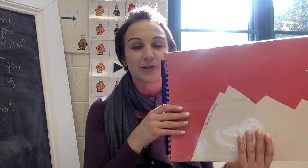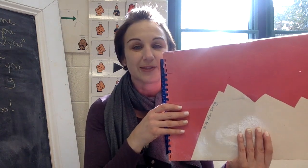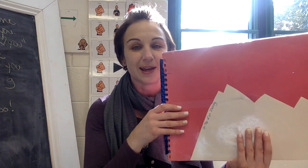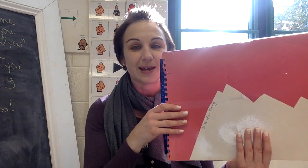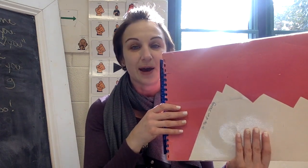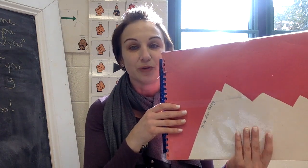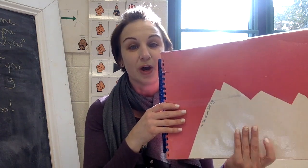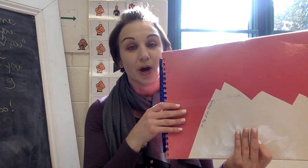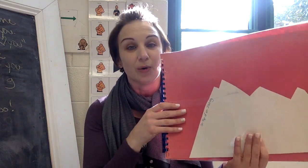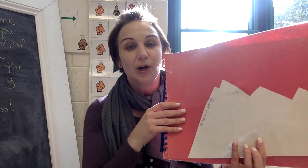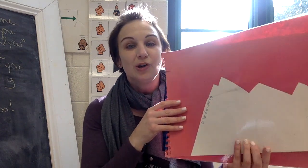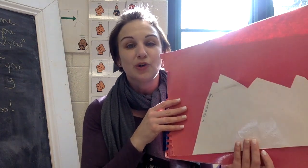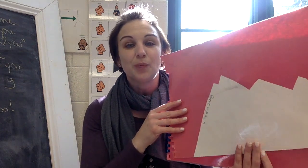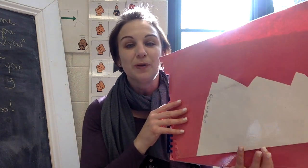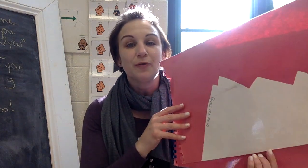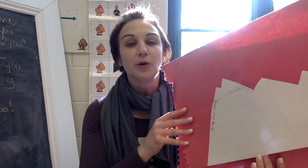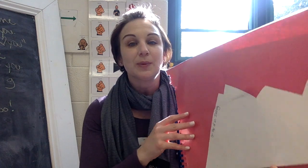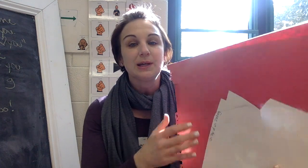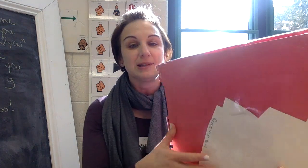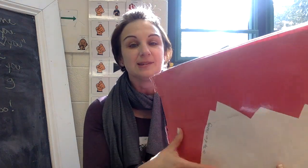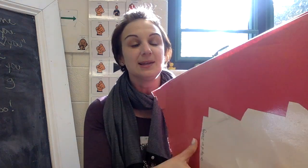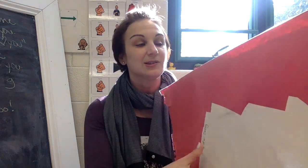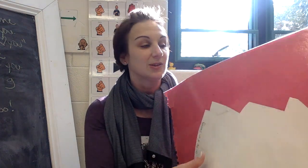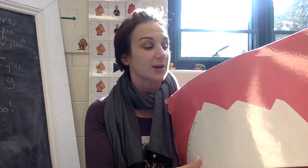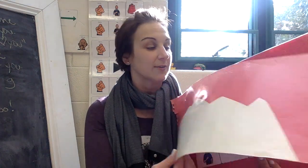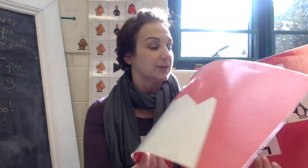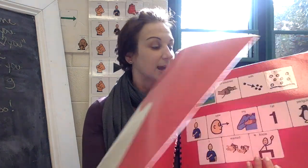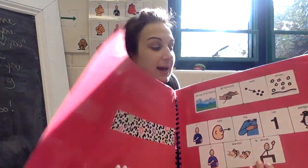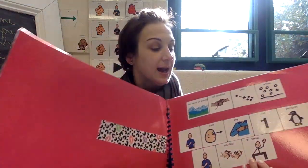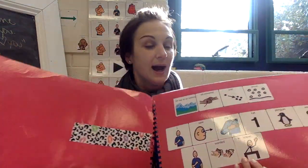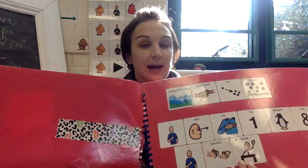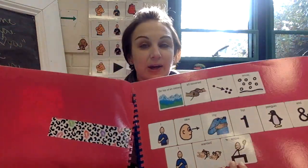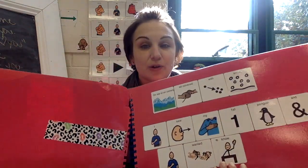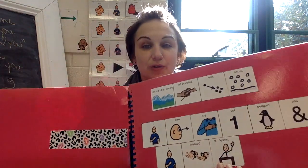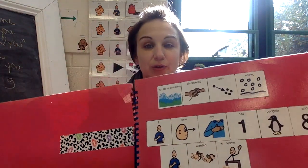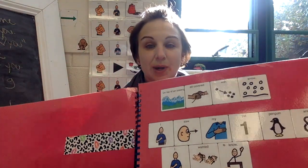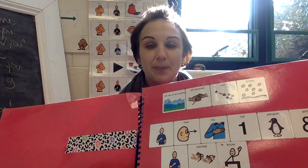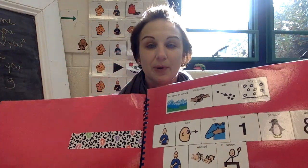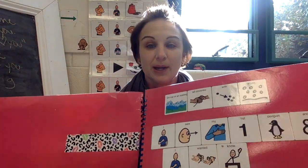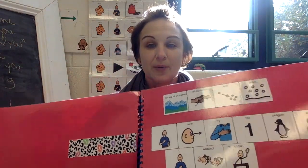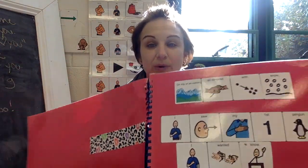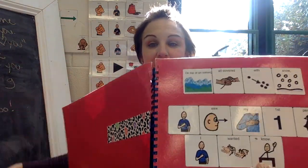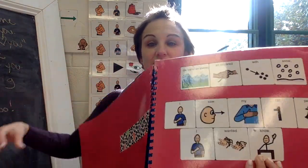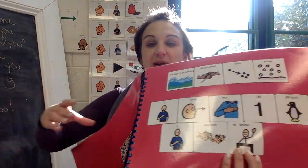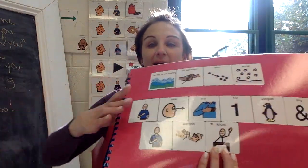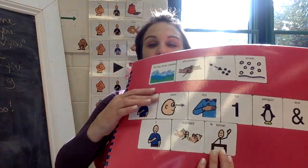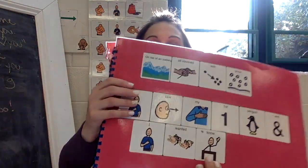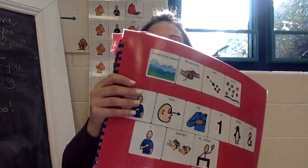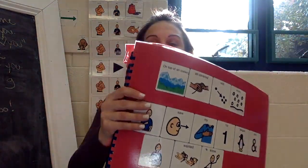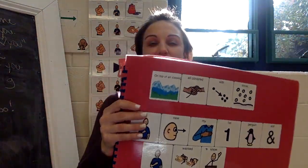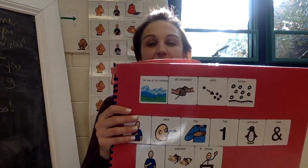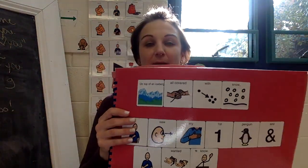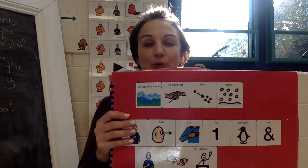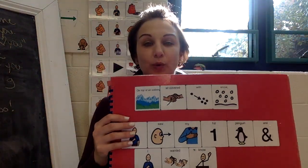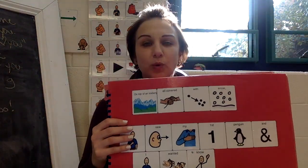that they now know. So before we sing the song every day, I go through and I point out words and I'll say, Ooh,